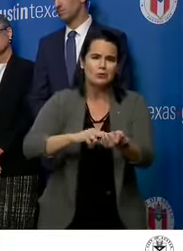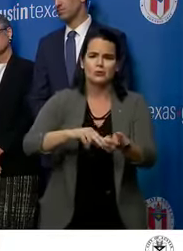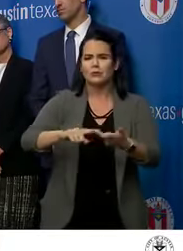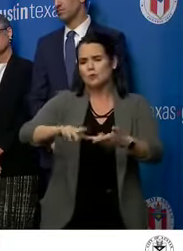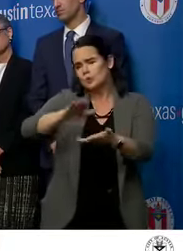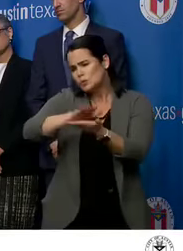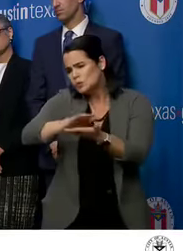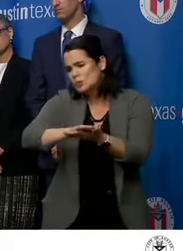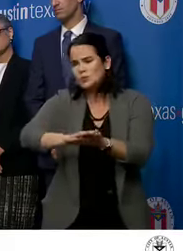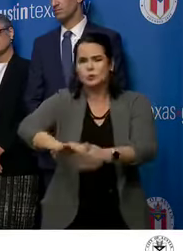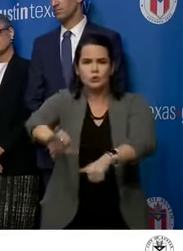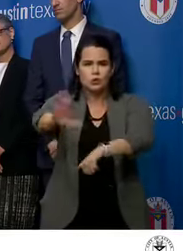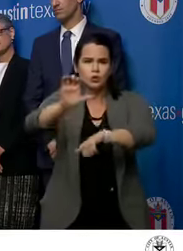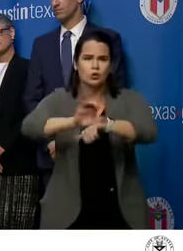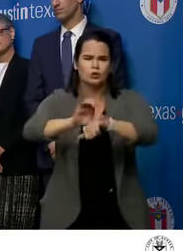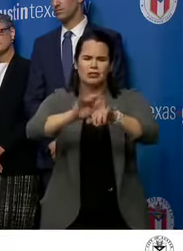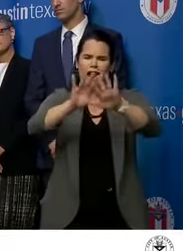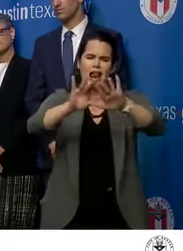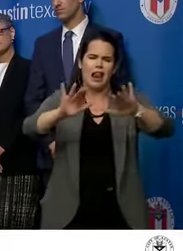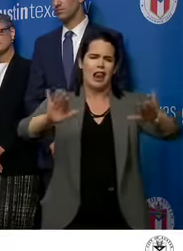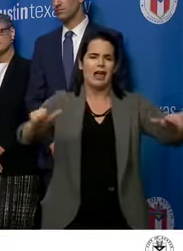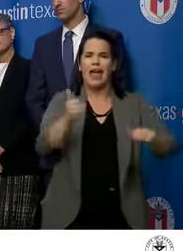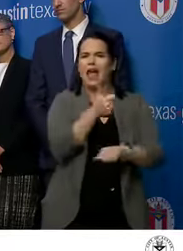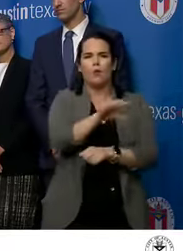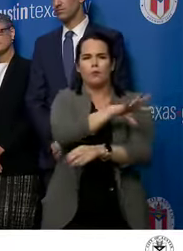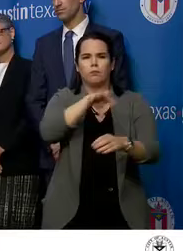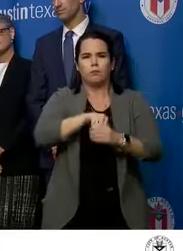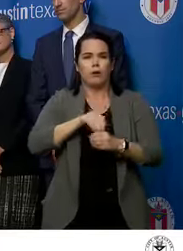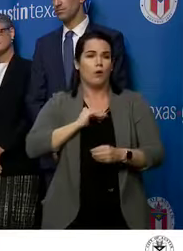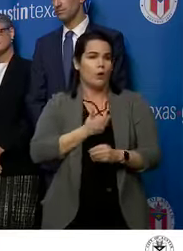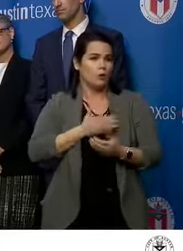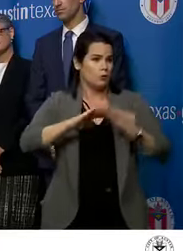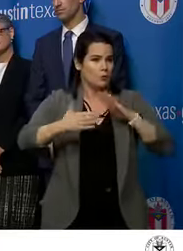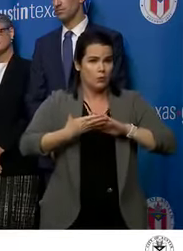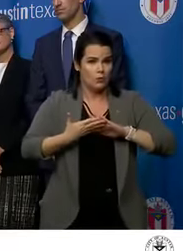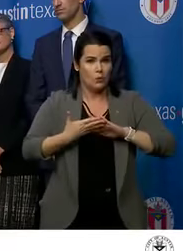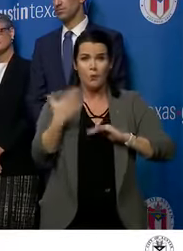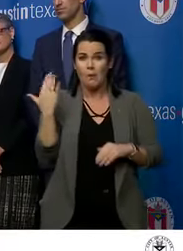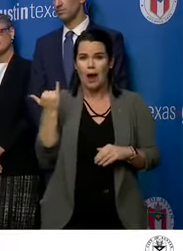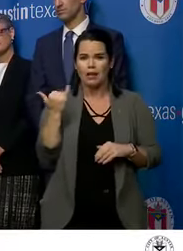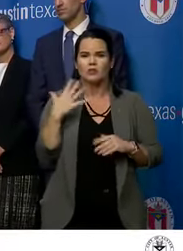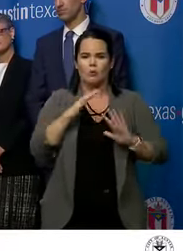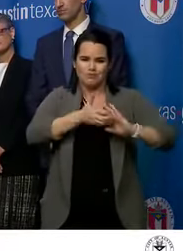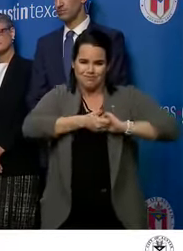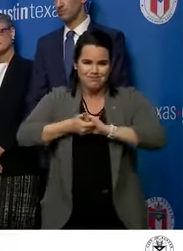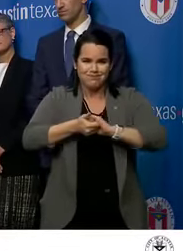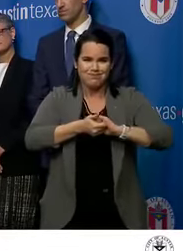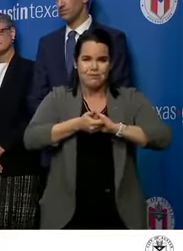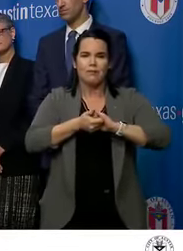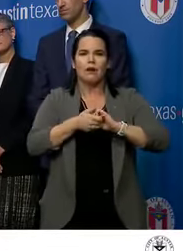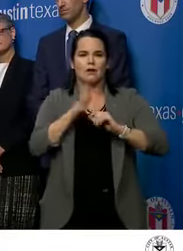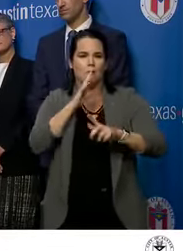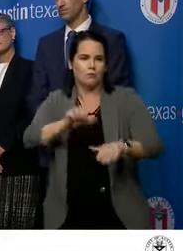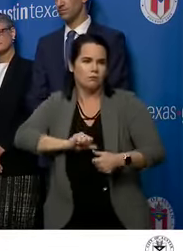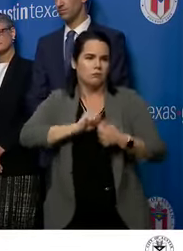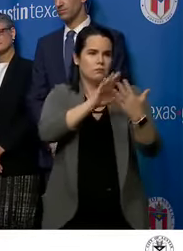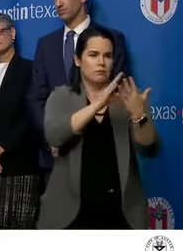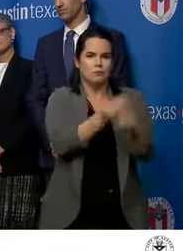churches, and all members of our community, so that we can effectively together combat this virus.